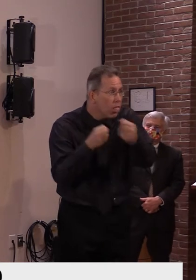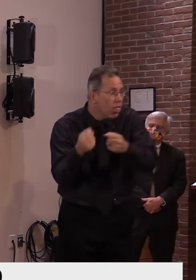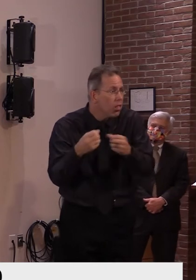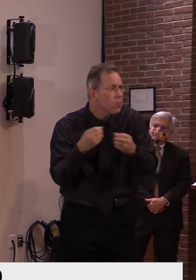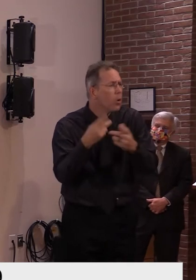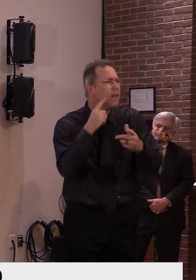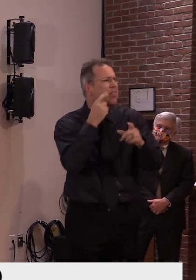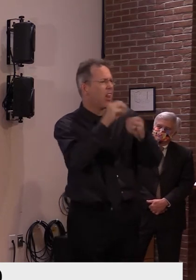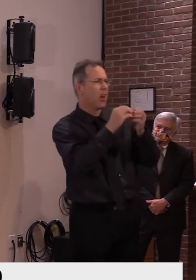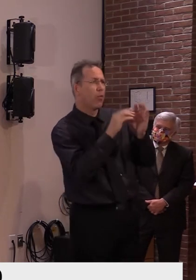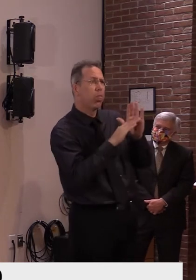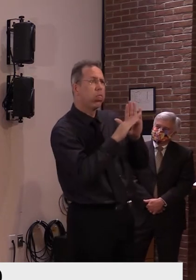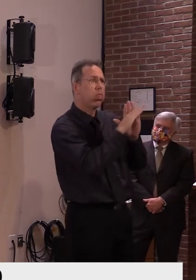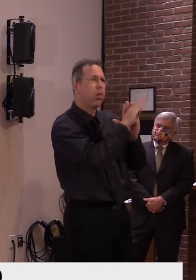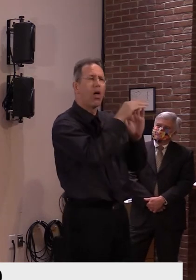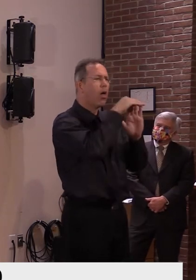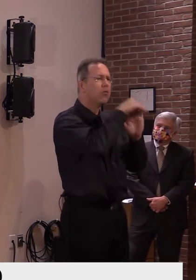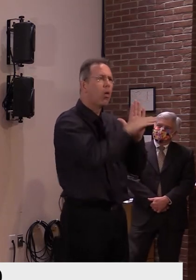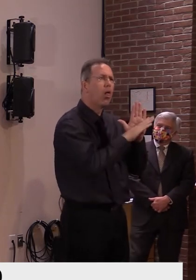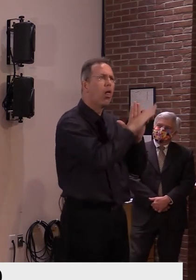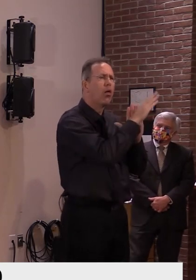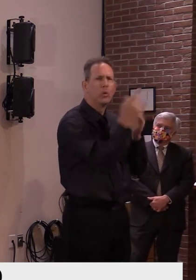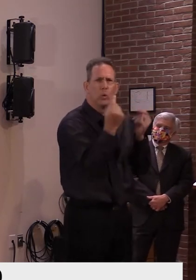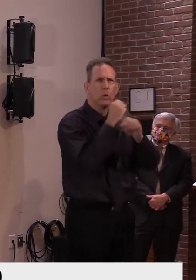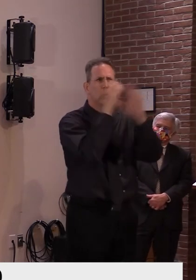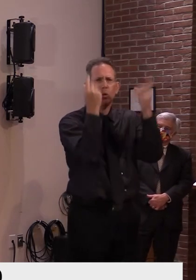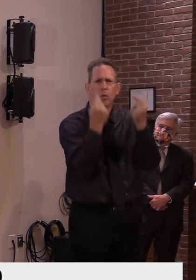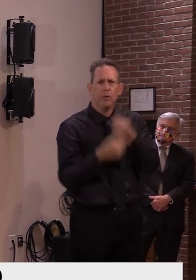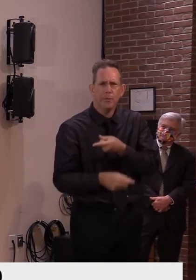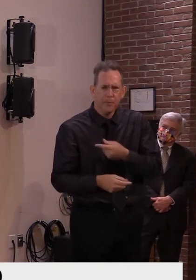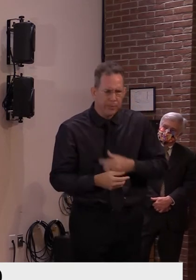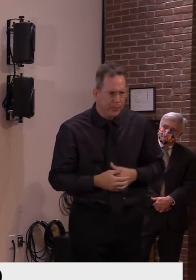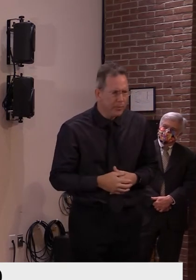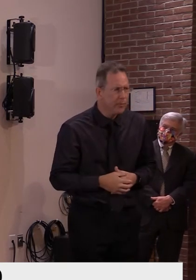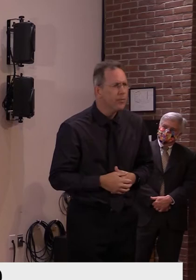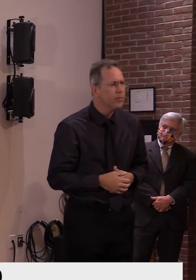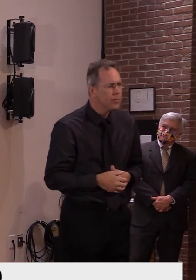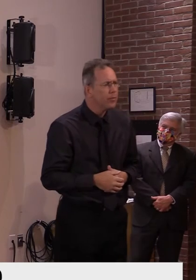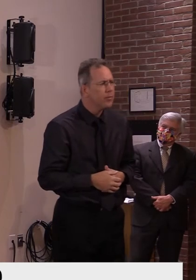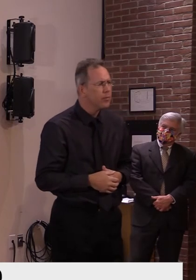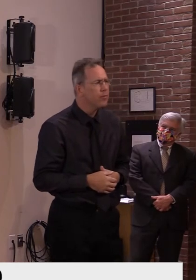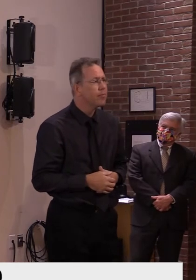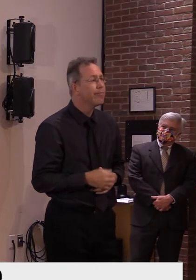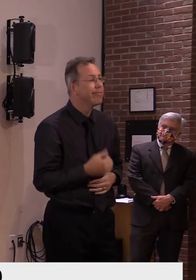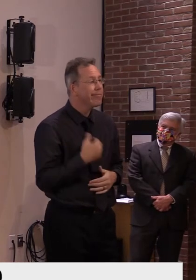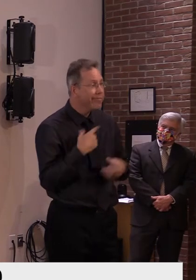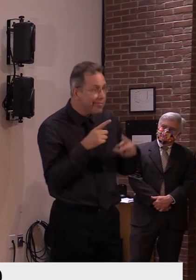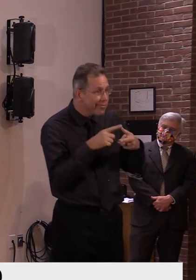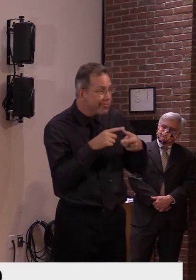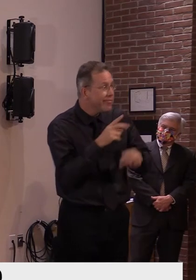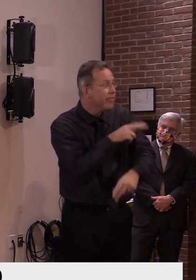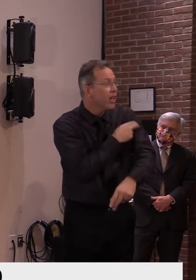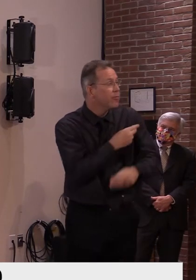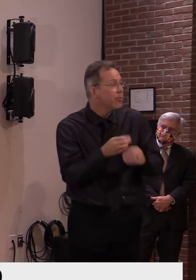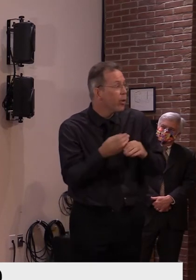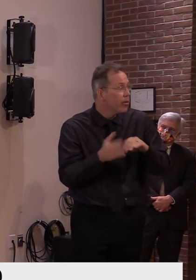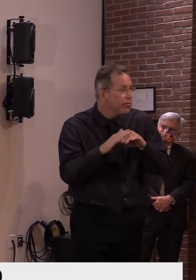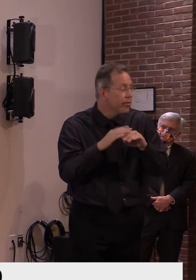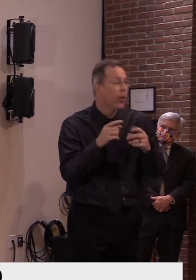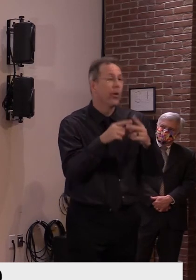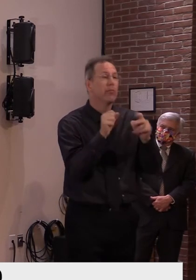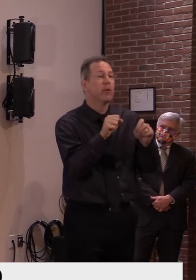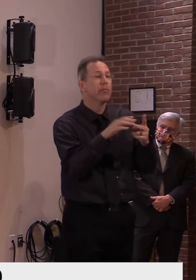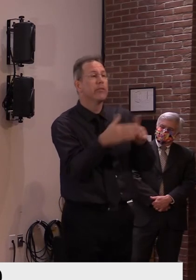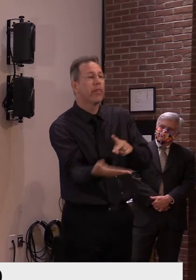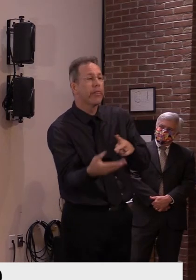Yeah. So, I mean, as it relates to, to hospitalizations and, and, and fatalities, you know, that's why we included the slides today to make it clear